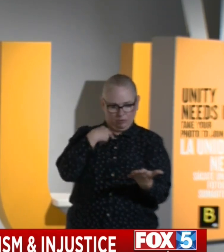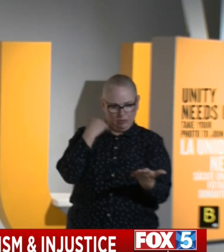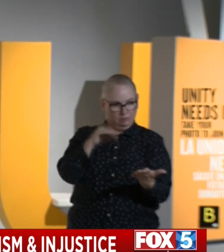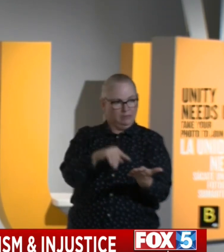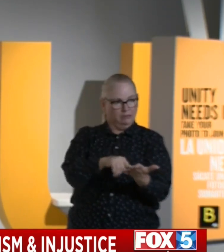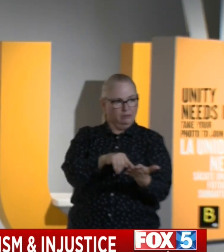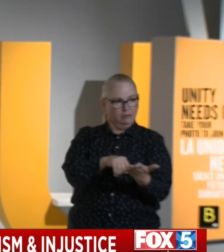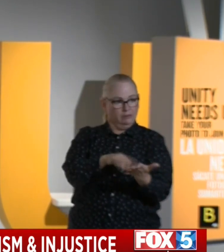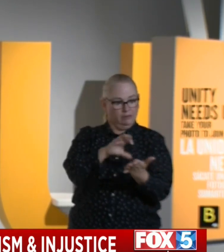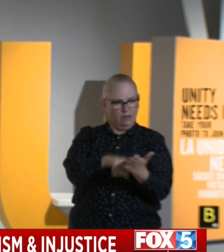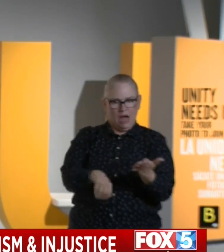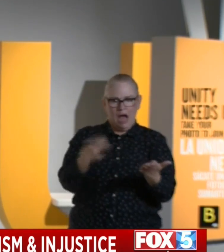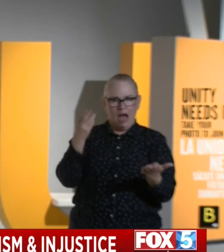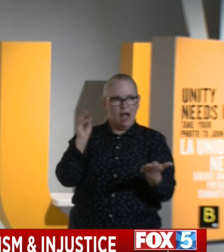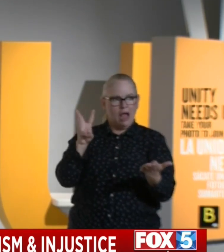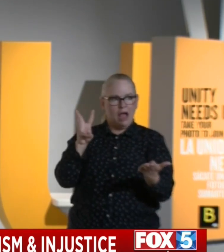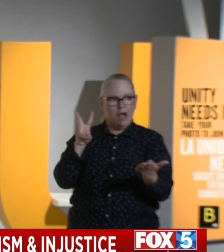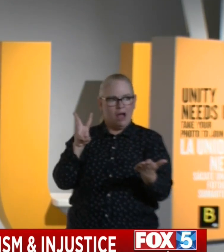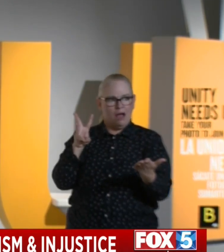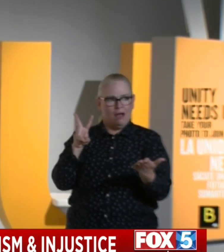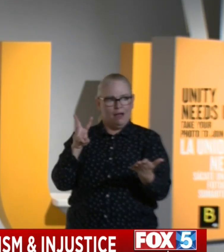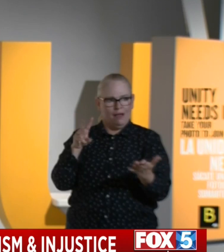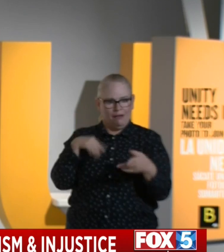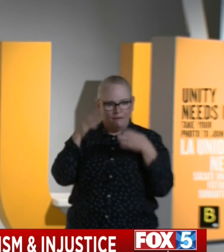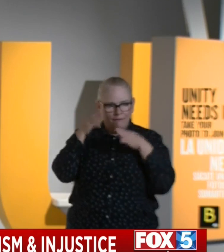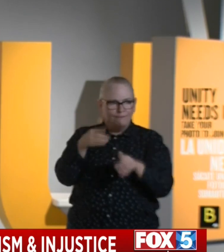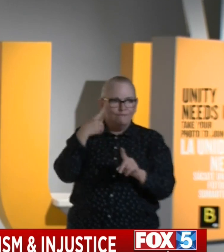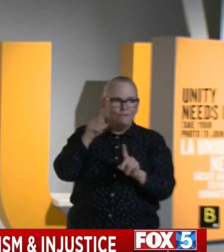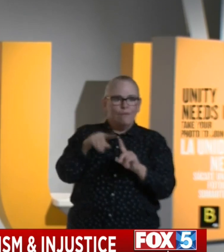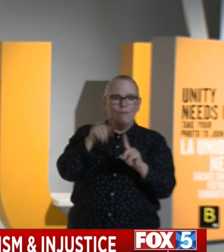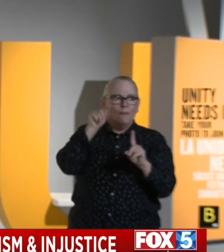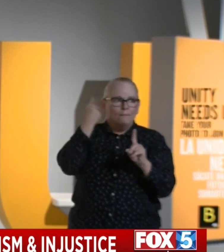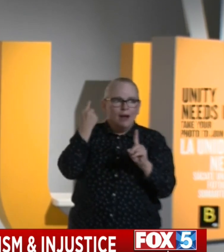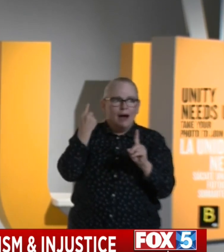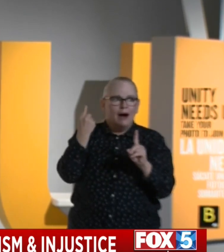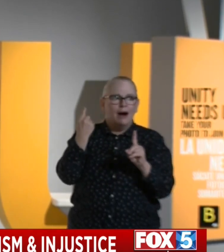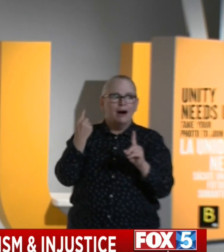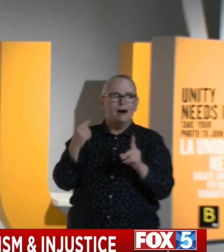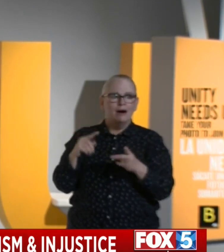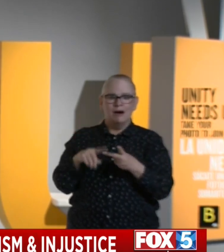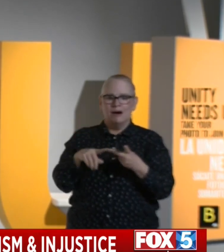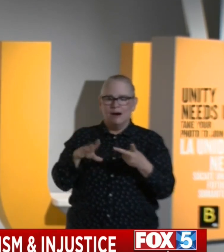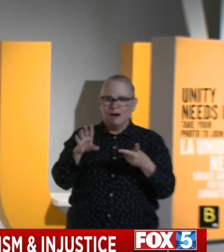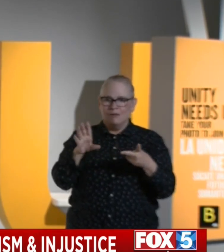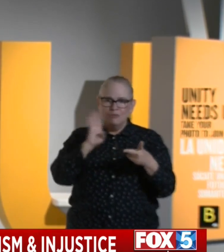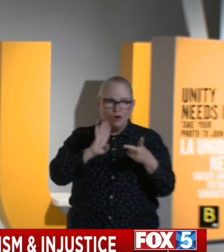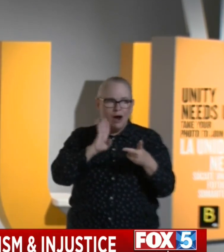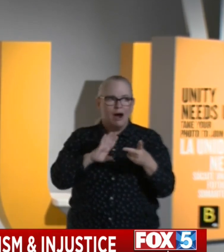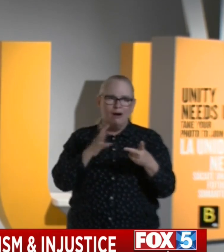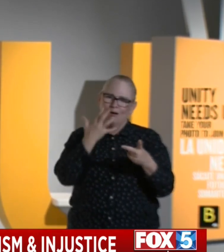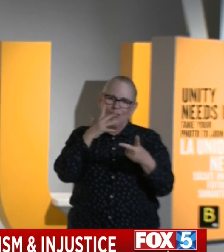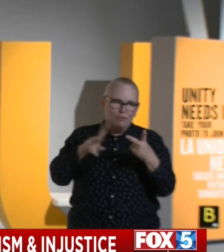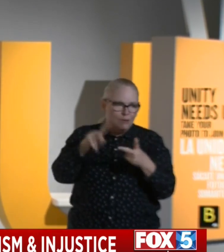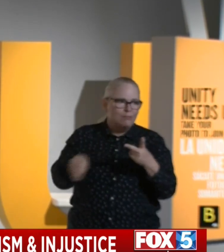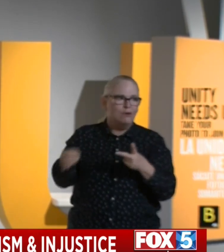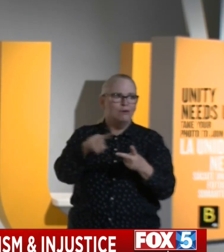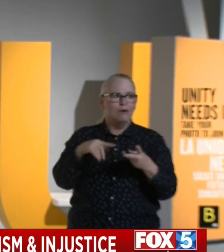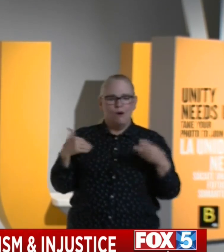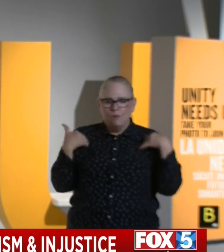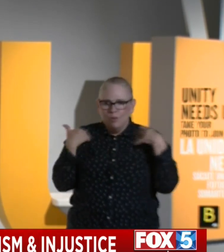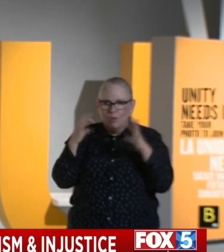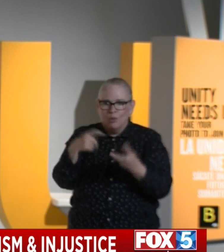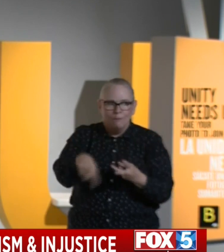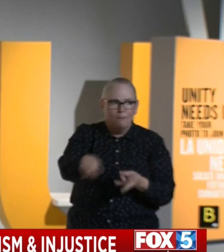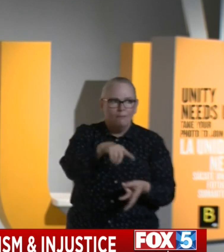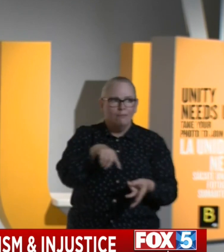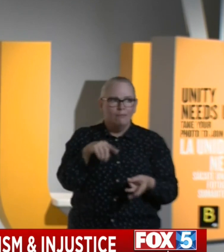from concentration funding for black and brown communities and those that are former foster use and low income and English as second learners.